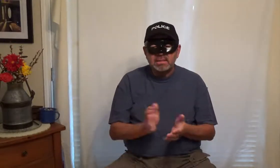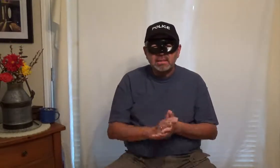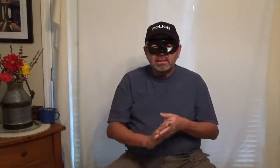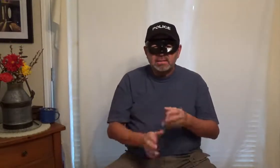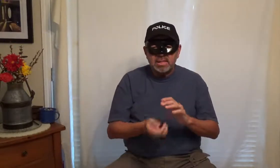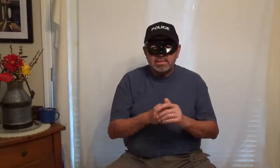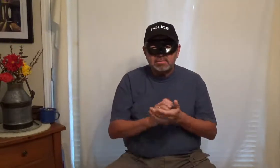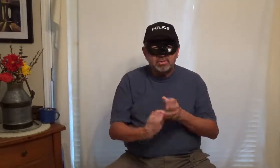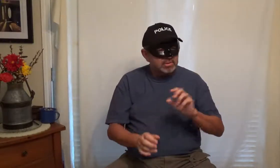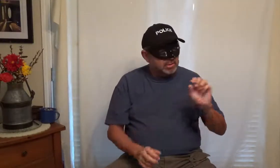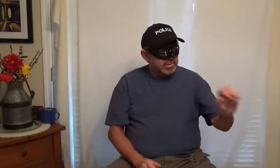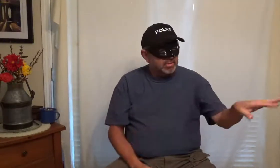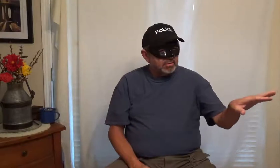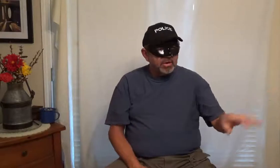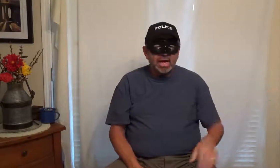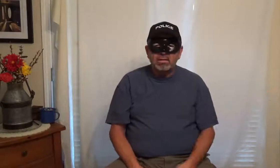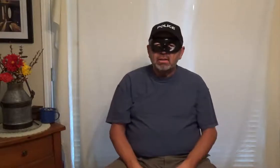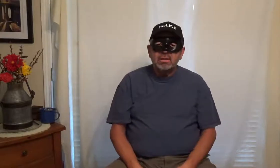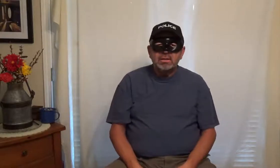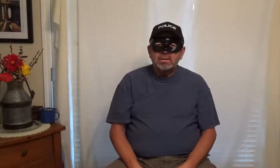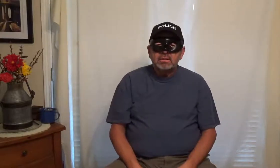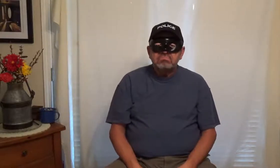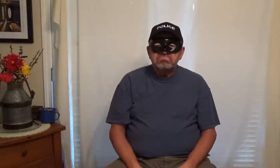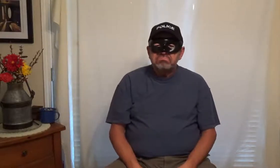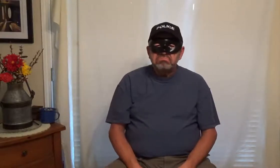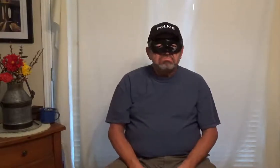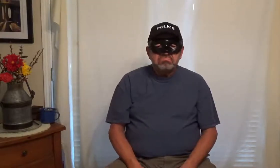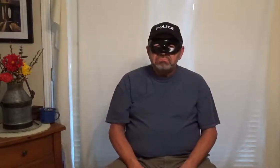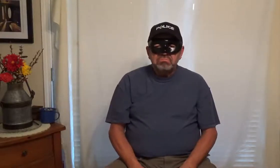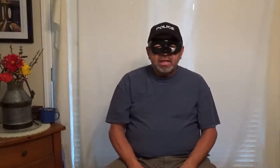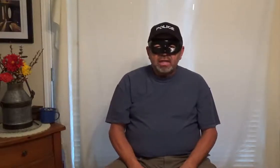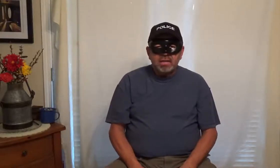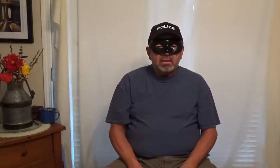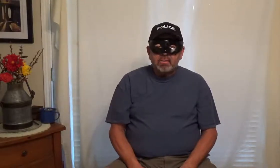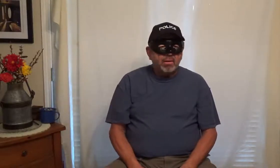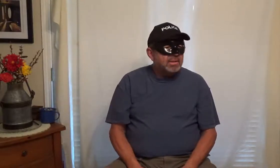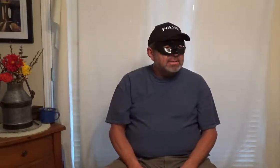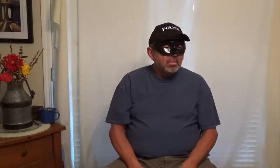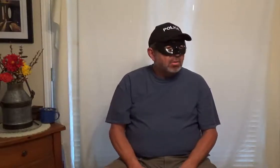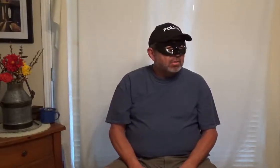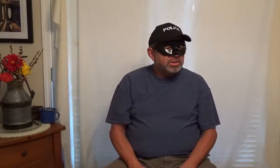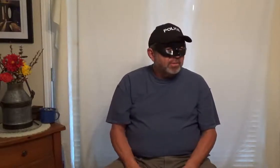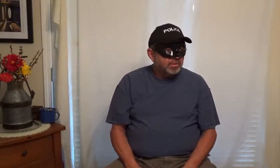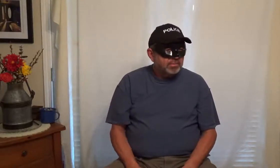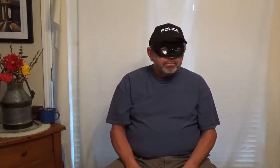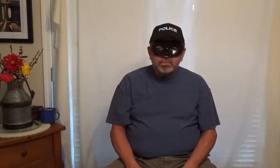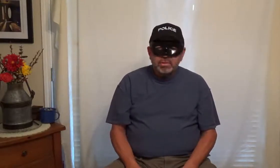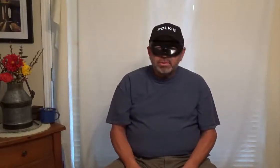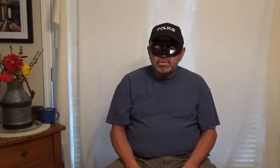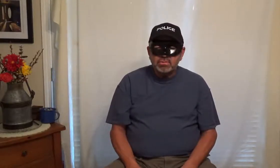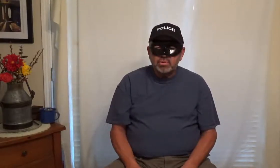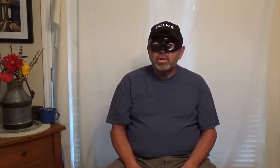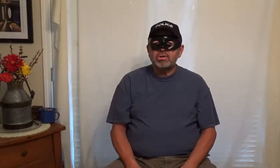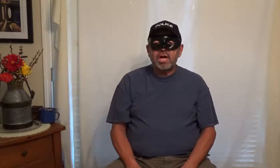signs them we submit them in the file they my partner didn't say word to each other just doing our job